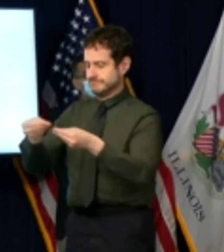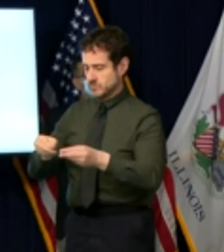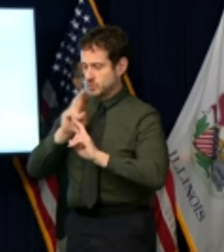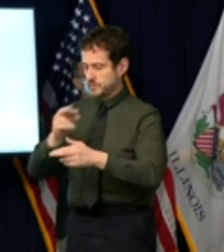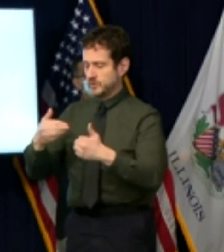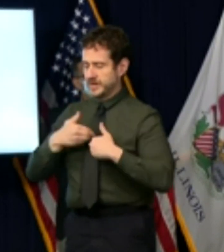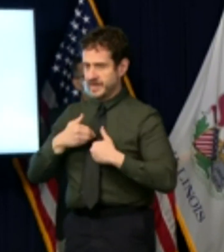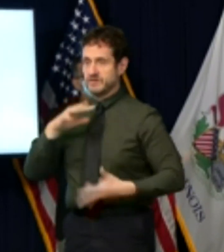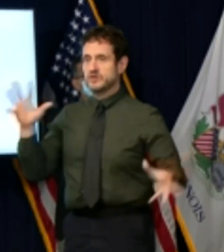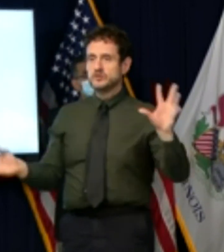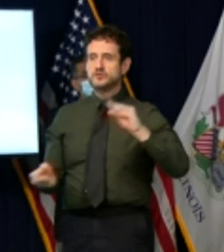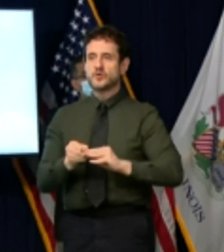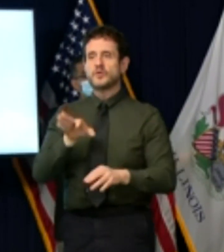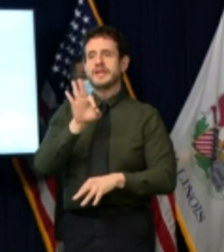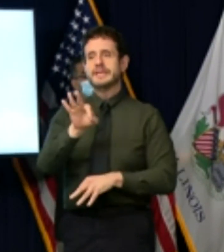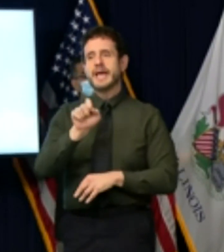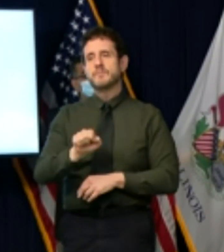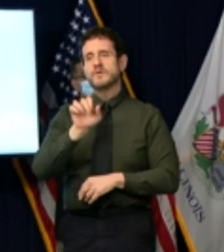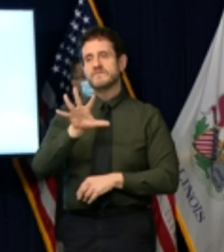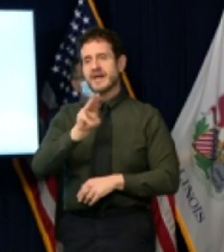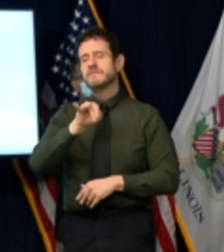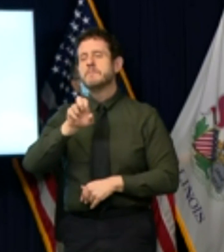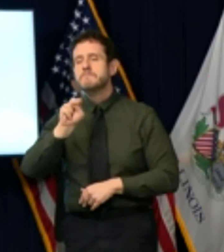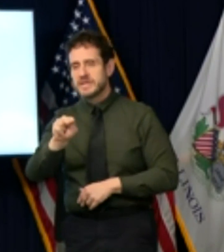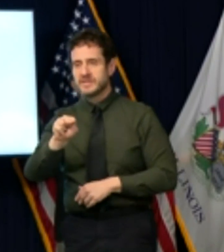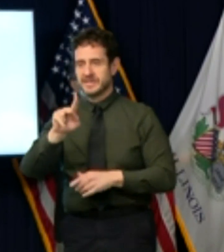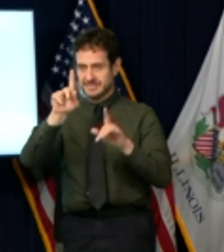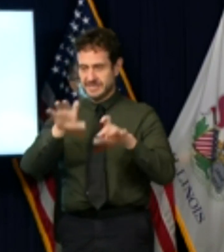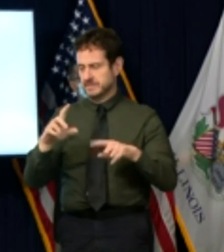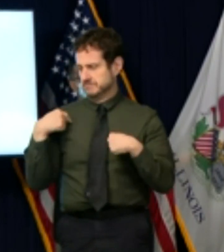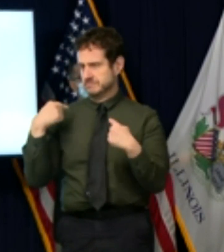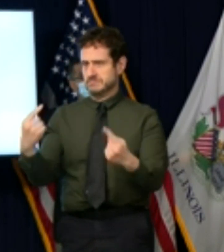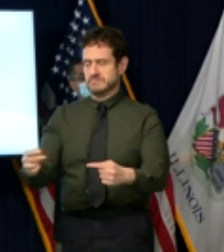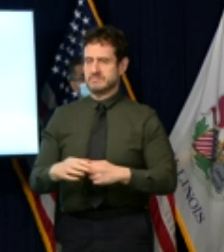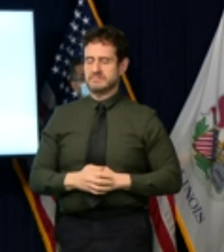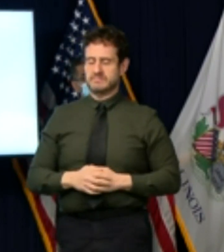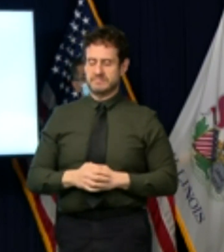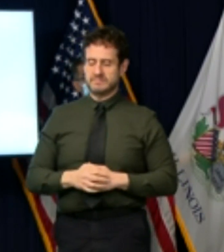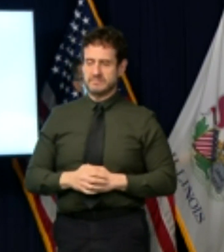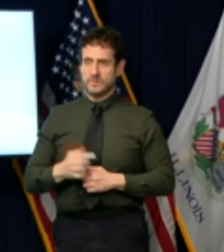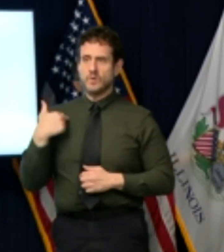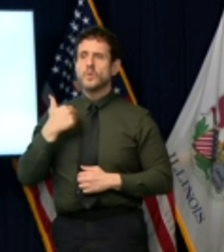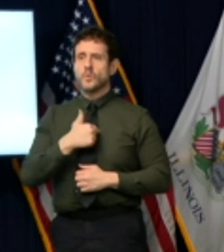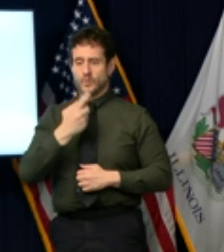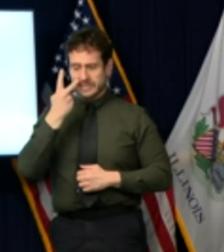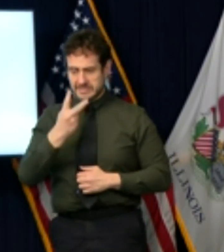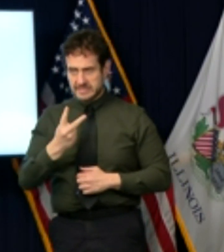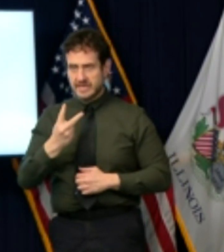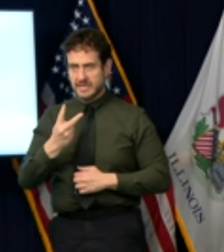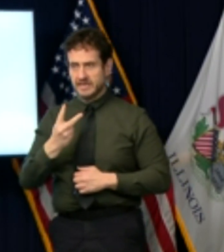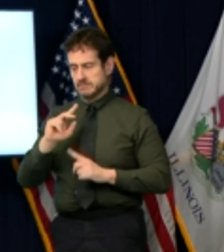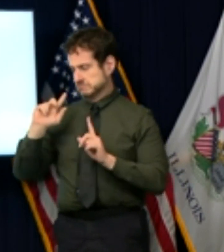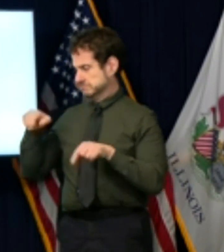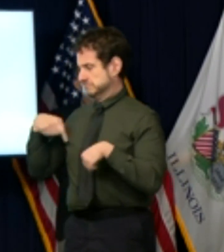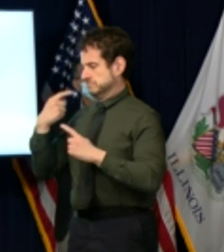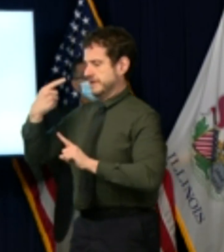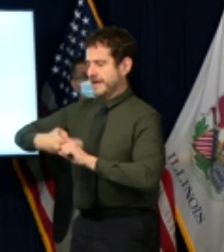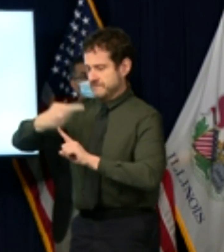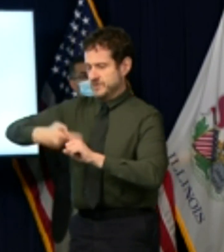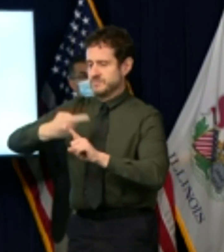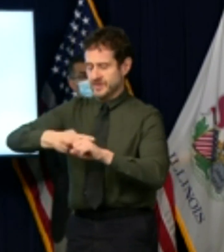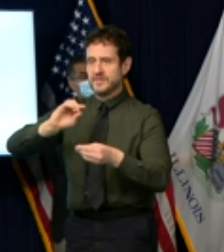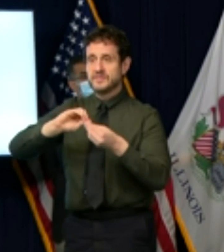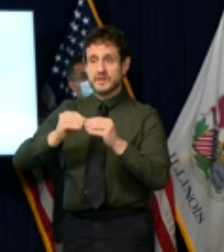.5 million tests since the beginning of this pandemic and we've been seeing the number of tests steadily increase which is